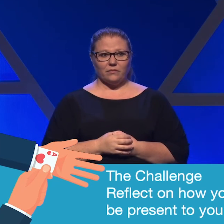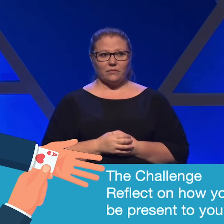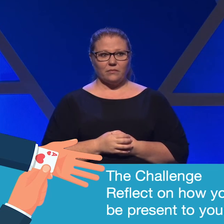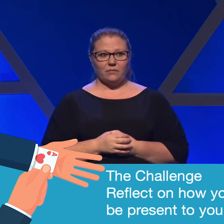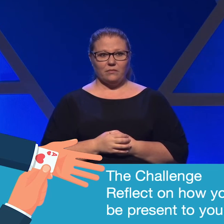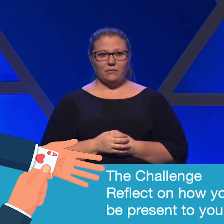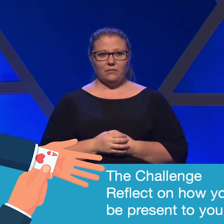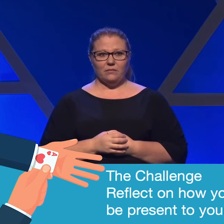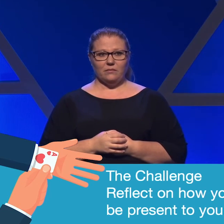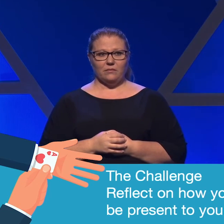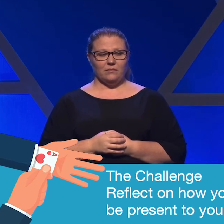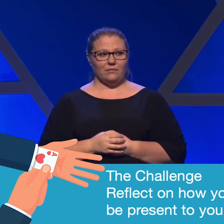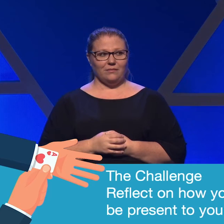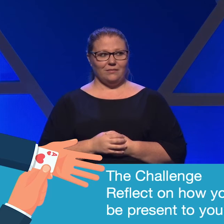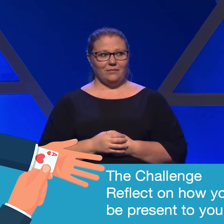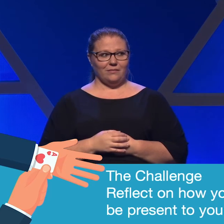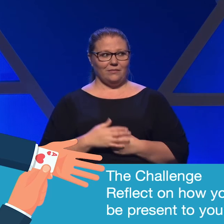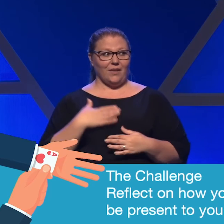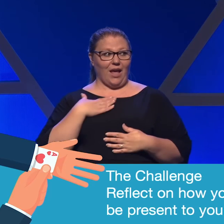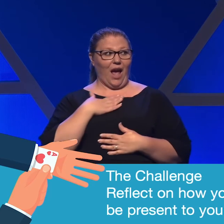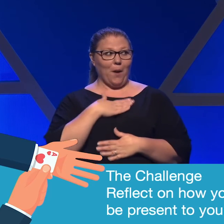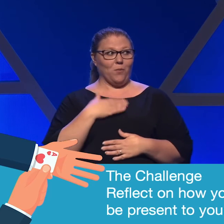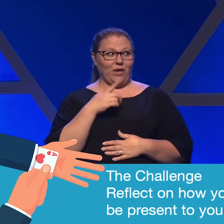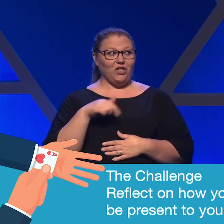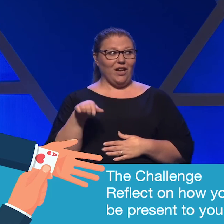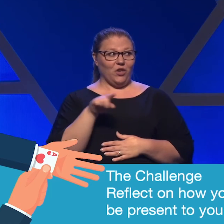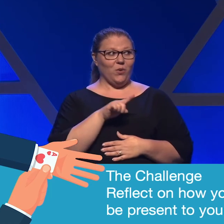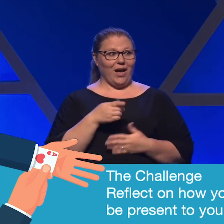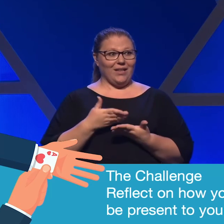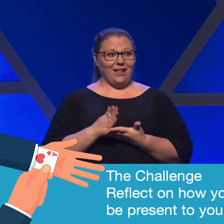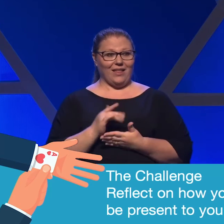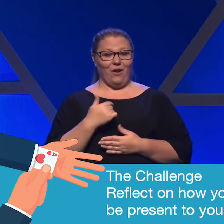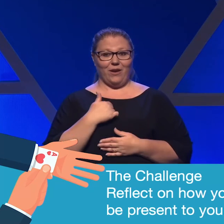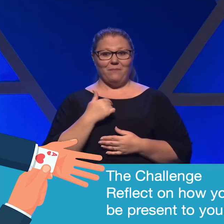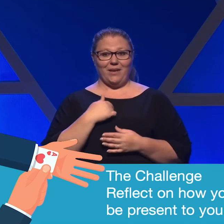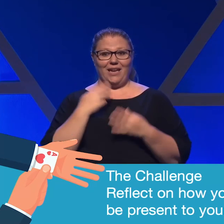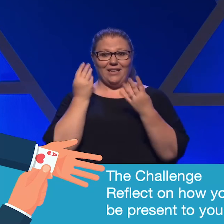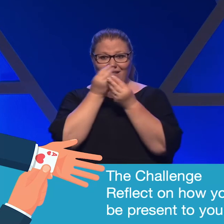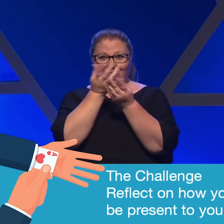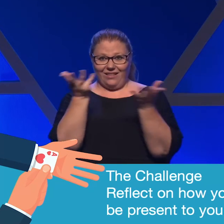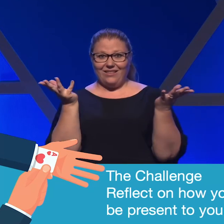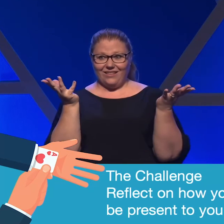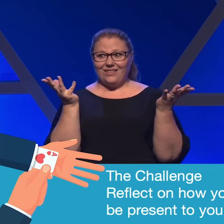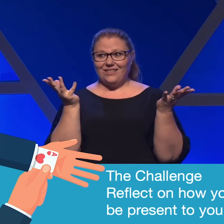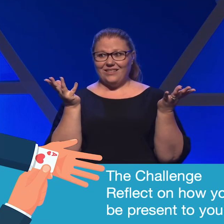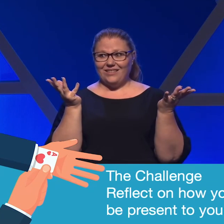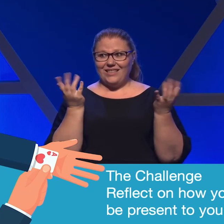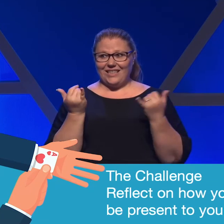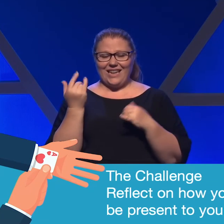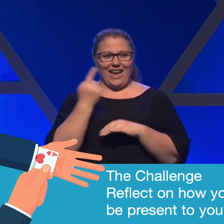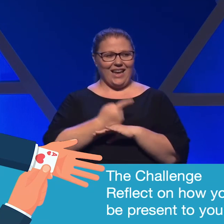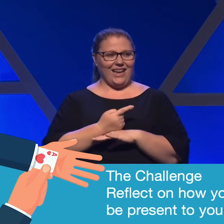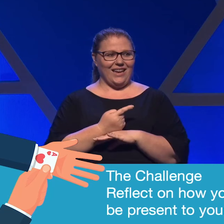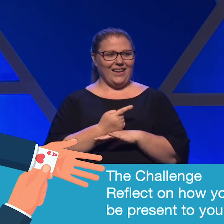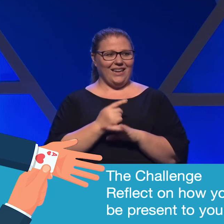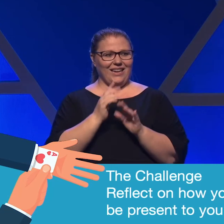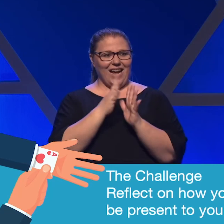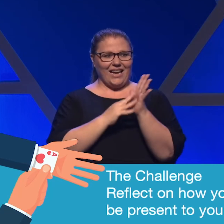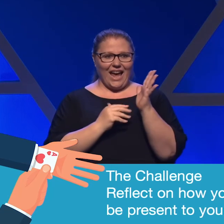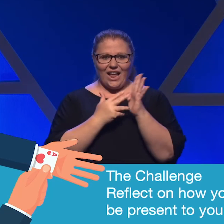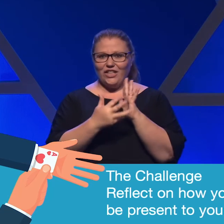Now, I appreciate you guys allowing me to deliver this message today. Calendaring,